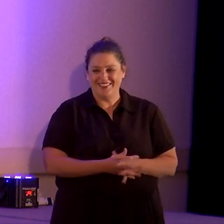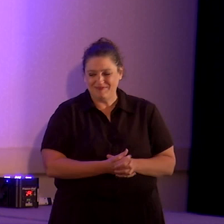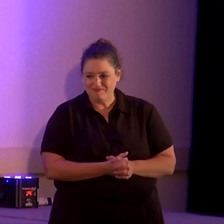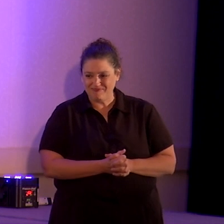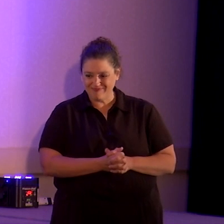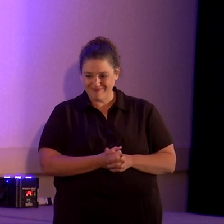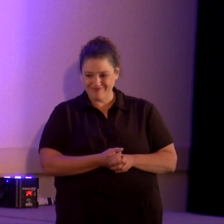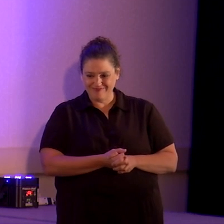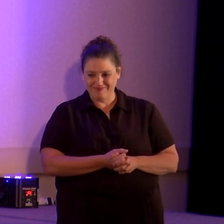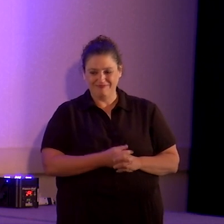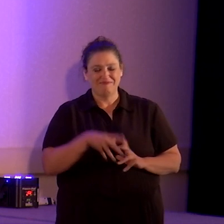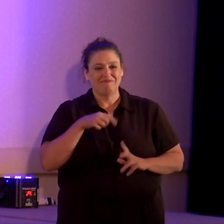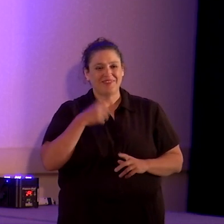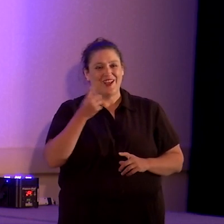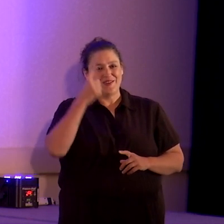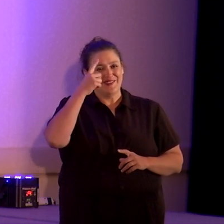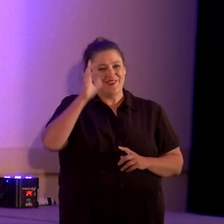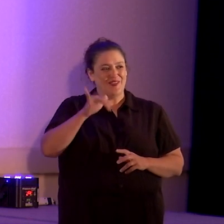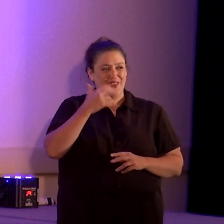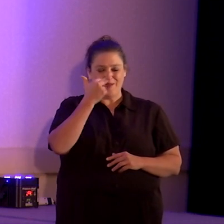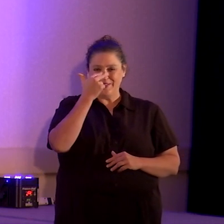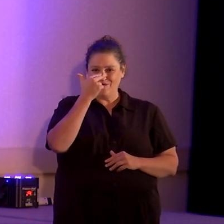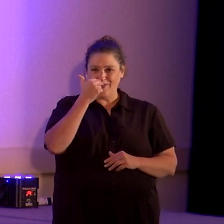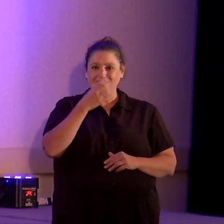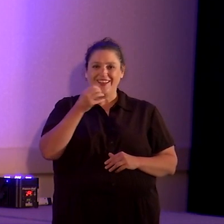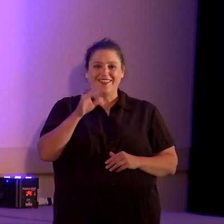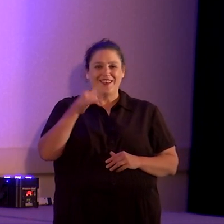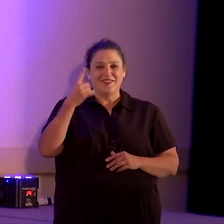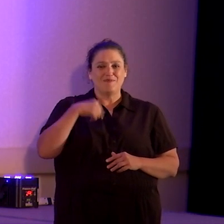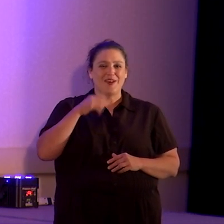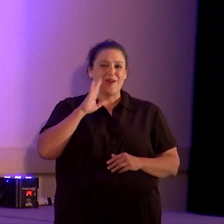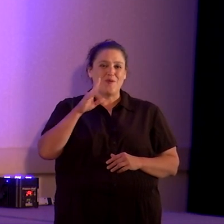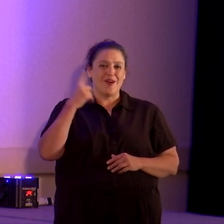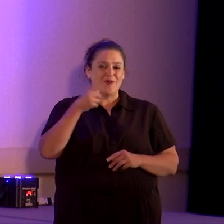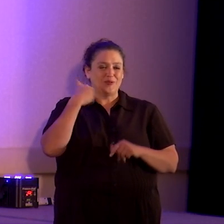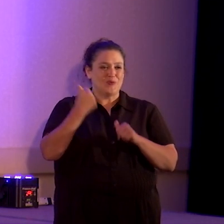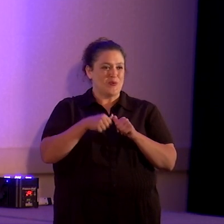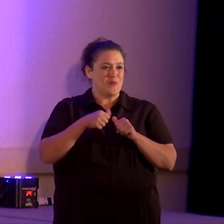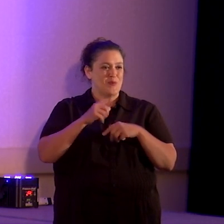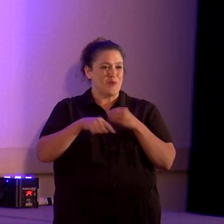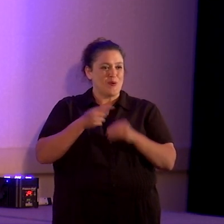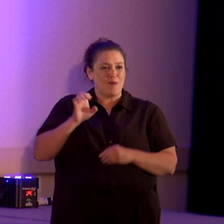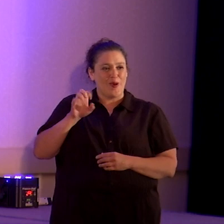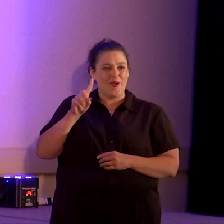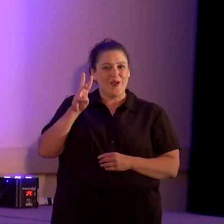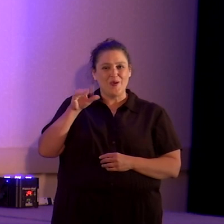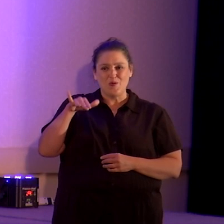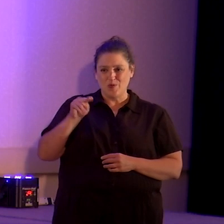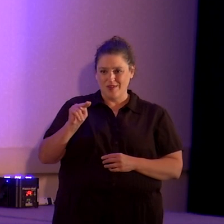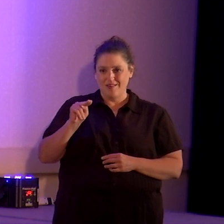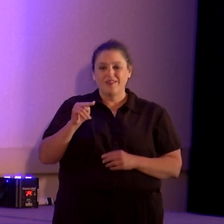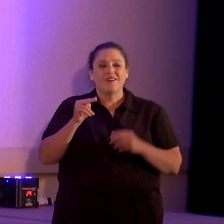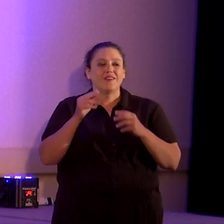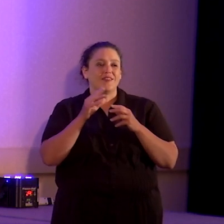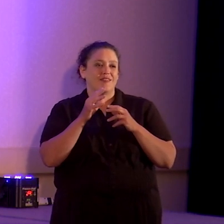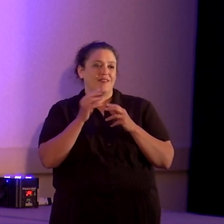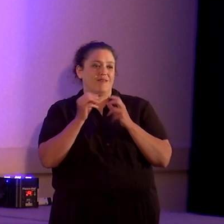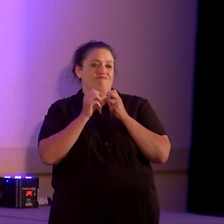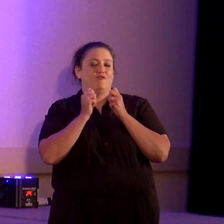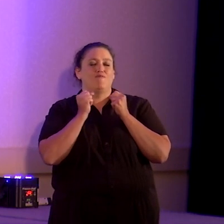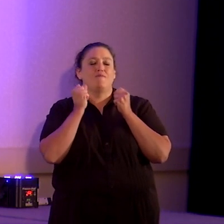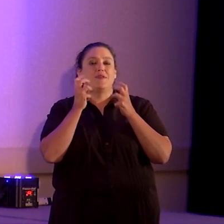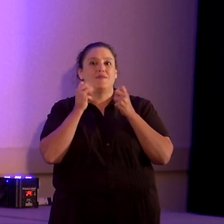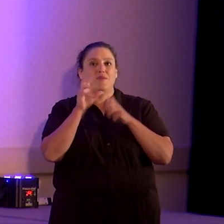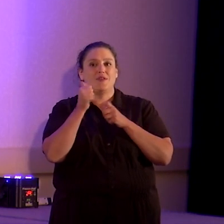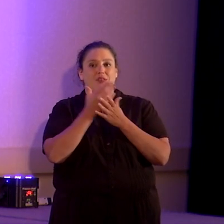I always thought that was funny, and it will be something I always remember about him, along with many, many other things which